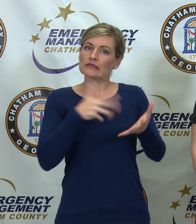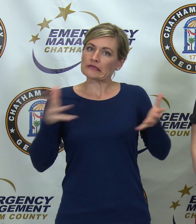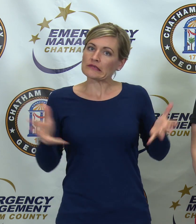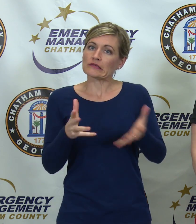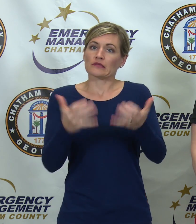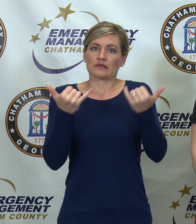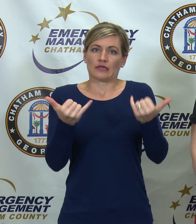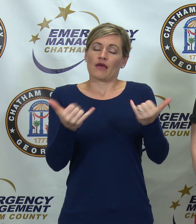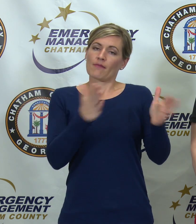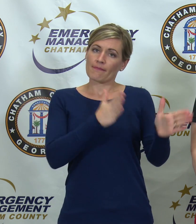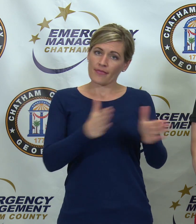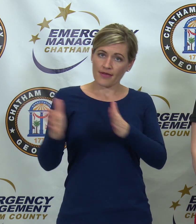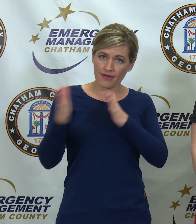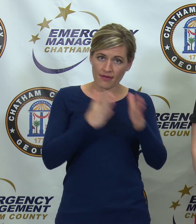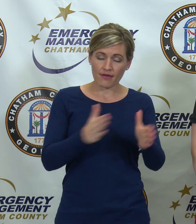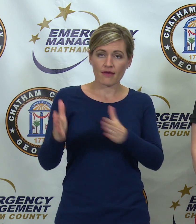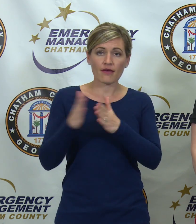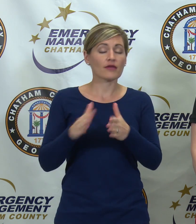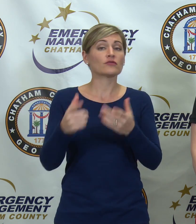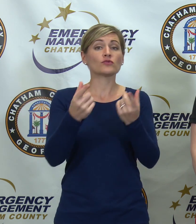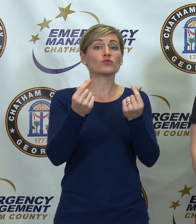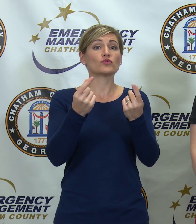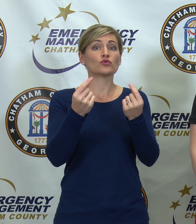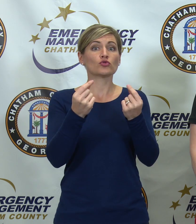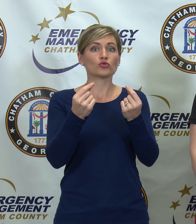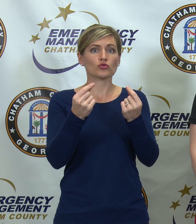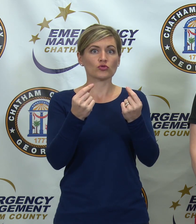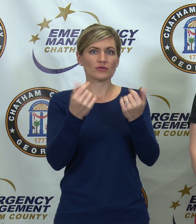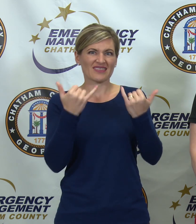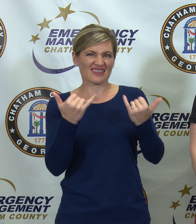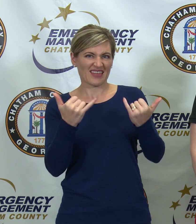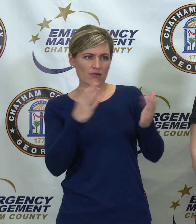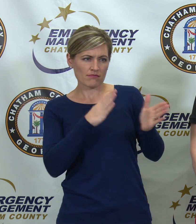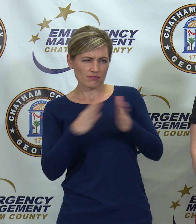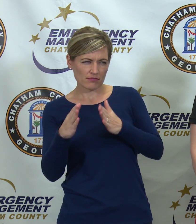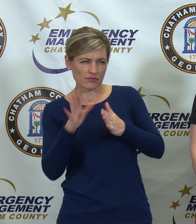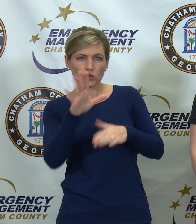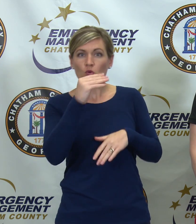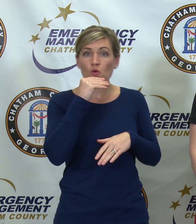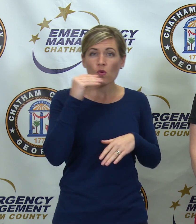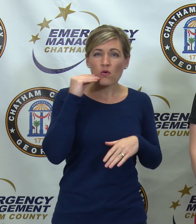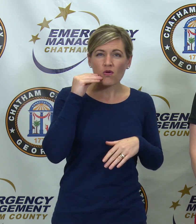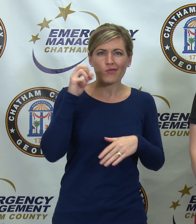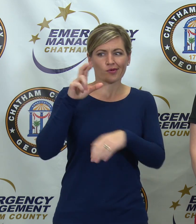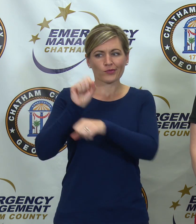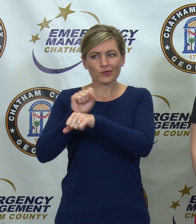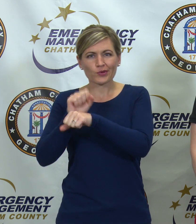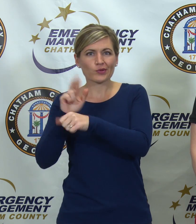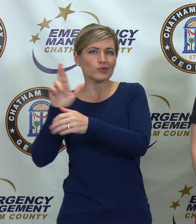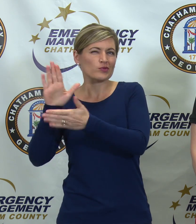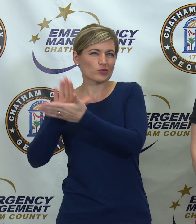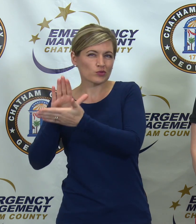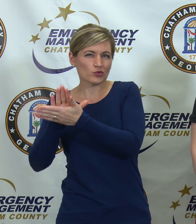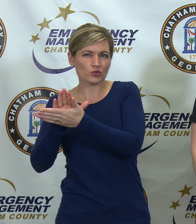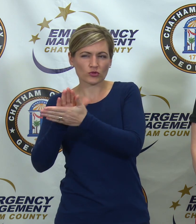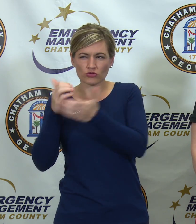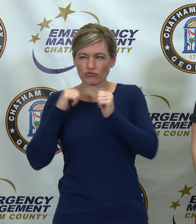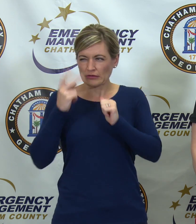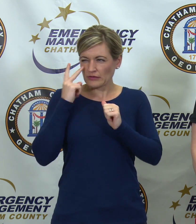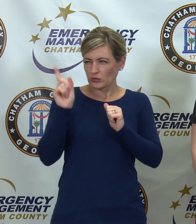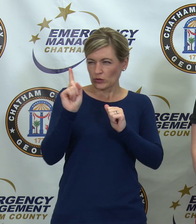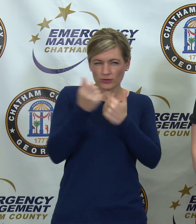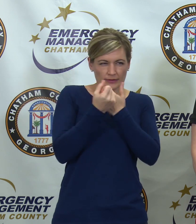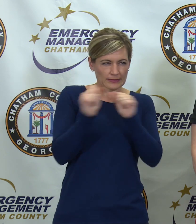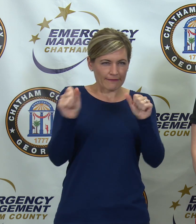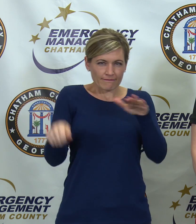now to prepare. Locate a place in your home or building that would provide the safest shelter during a tornado. A